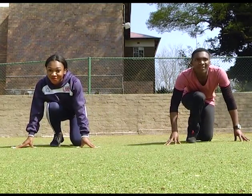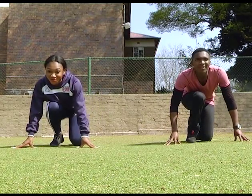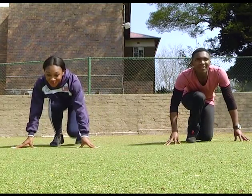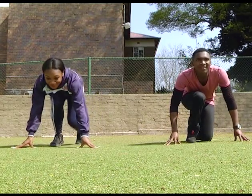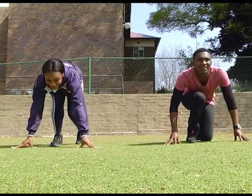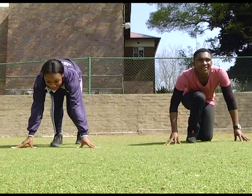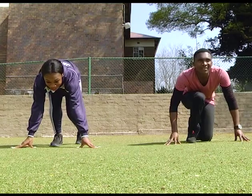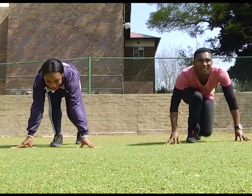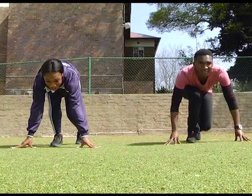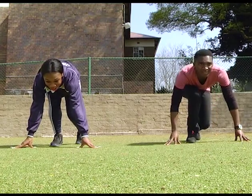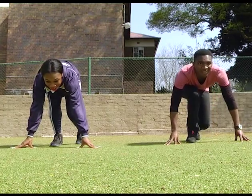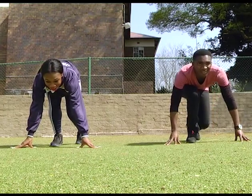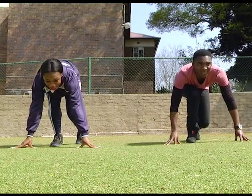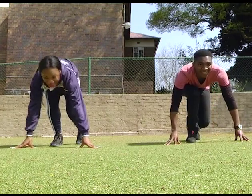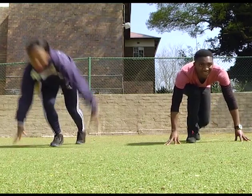Get set! Go!